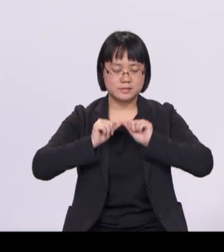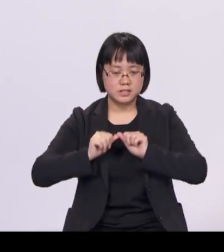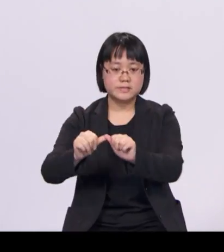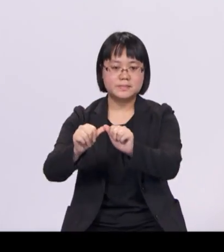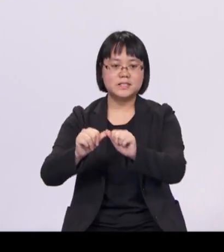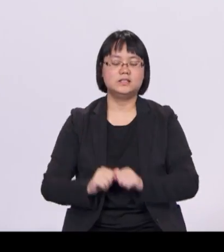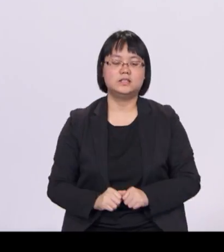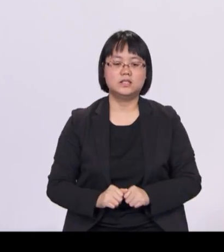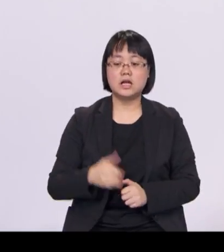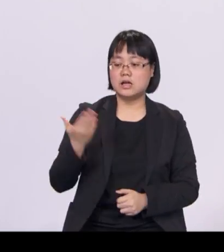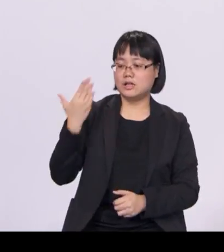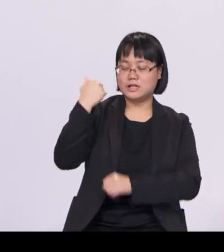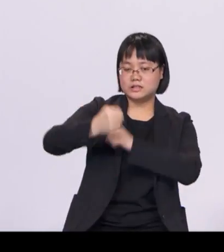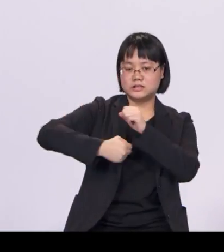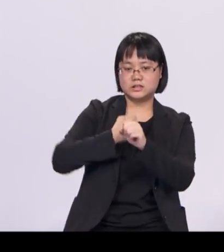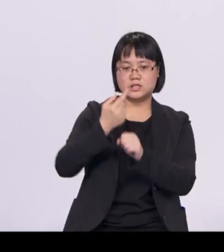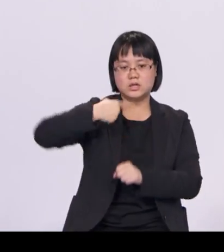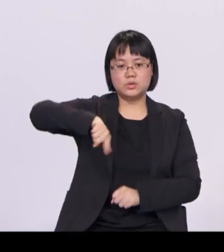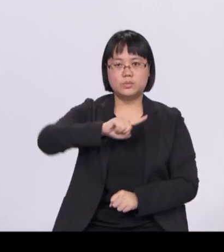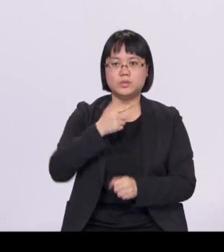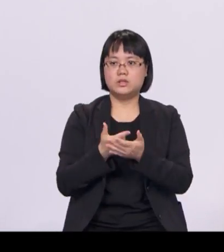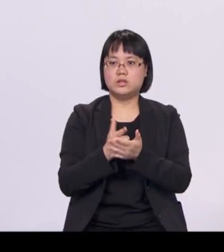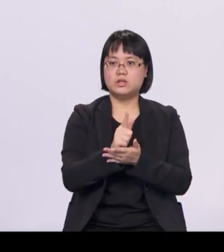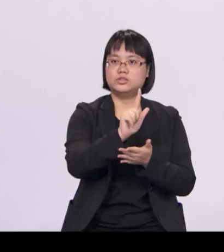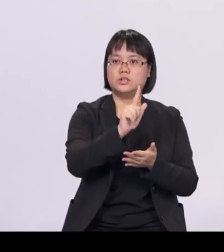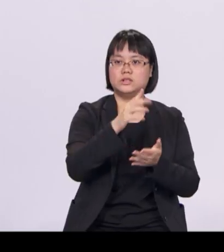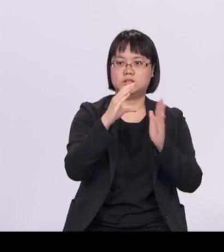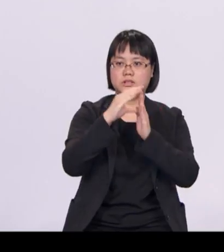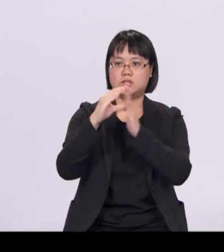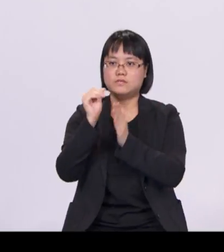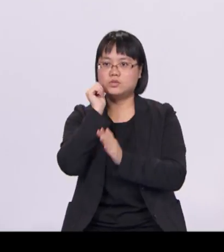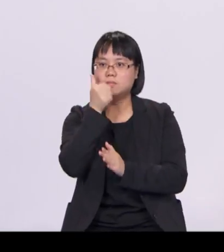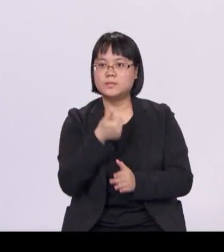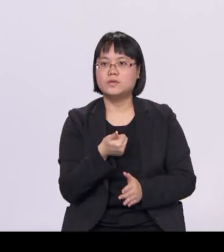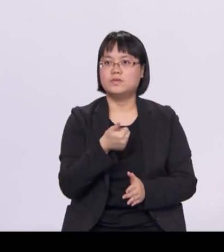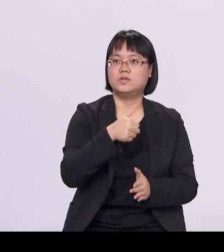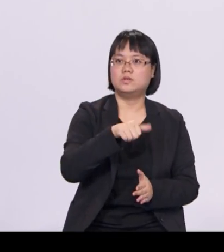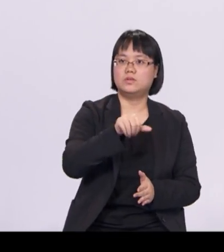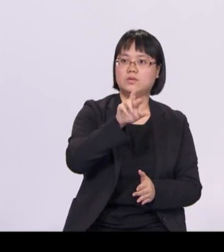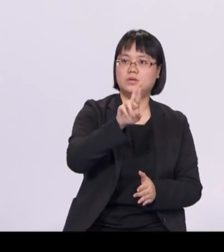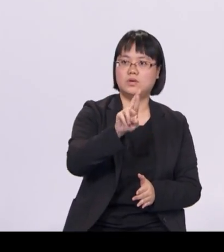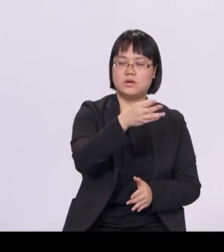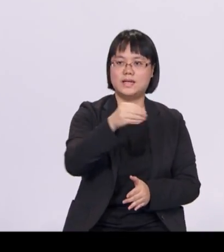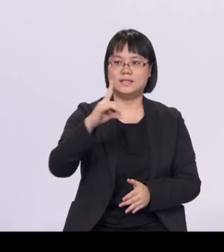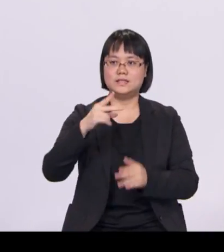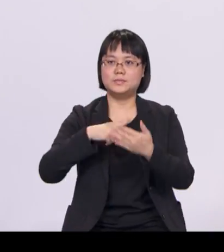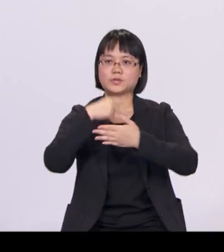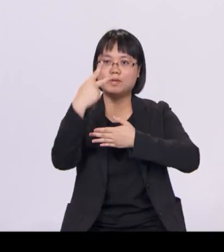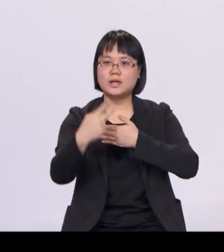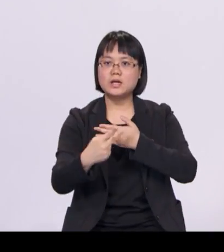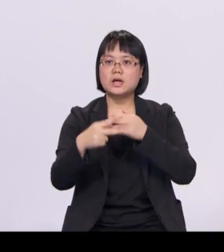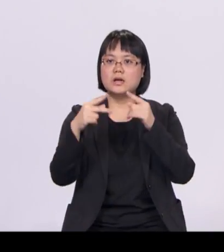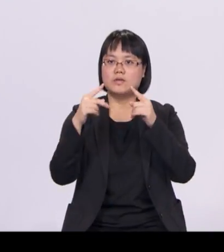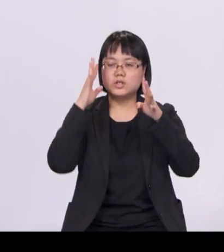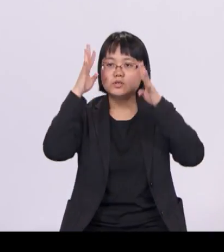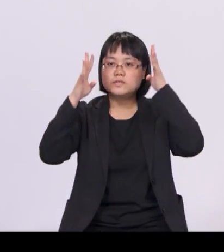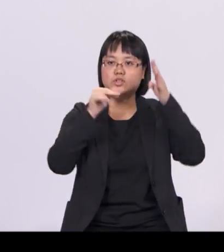we launched the Cities of Tomorrow R&D program to drive innovation in urban development, such as ways to improve the